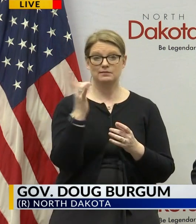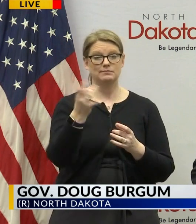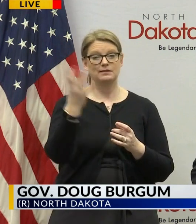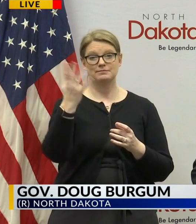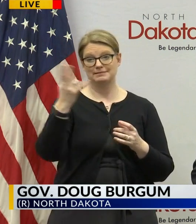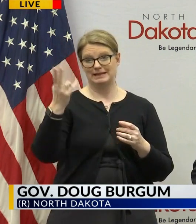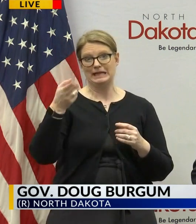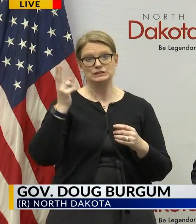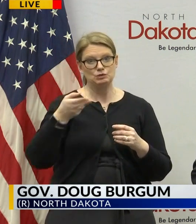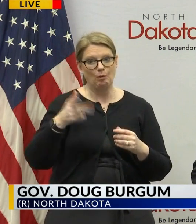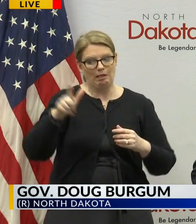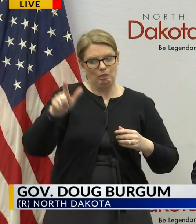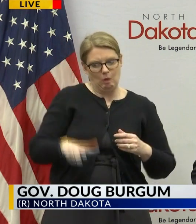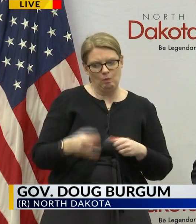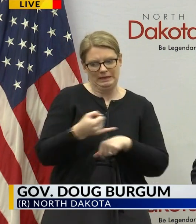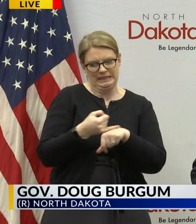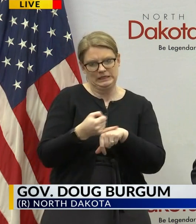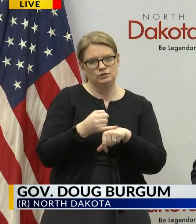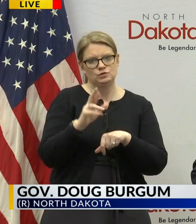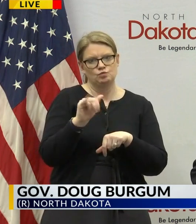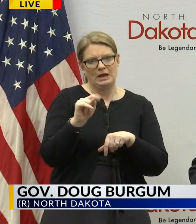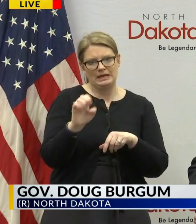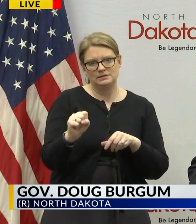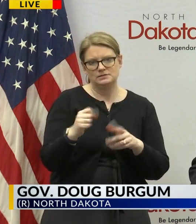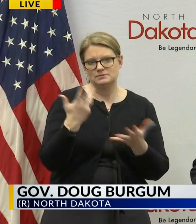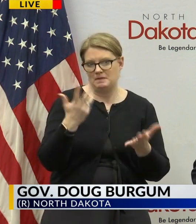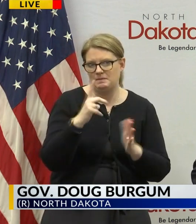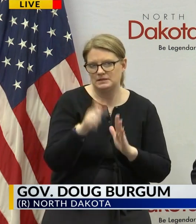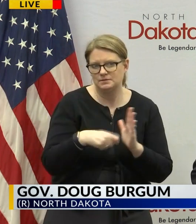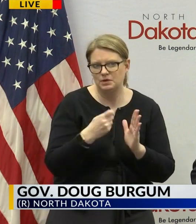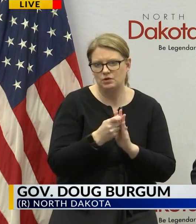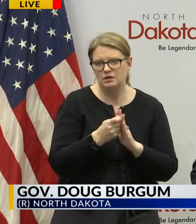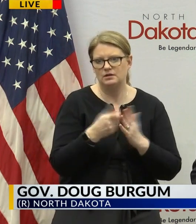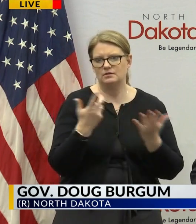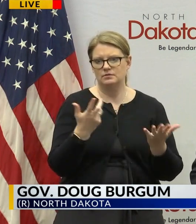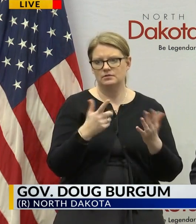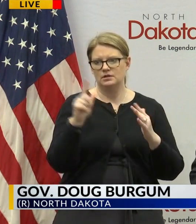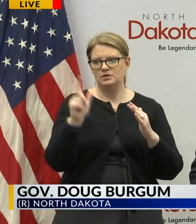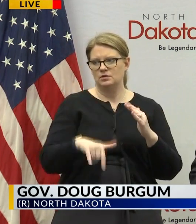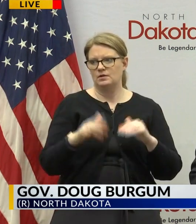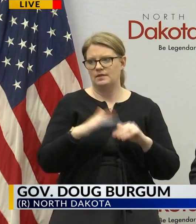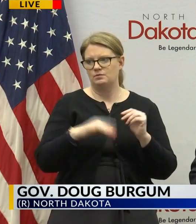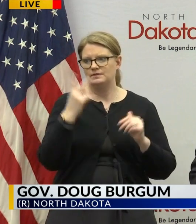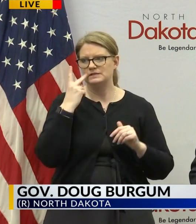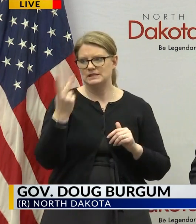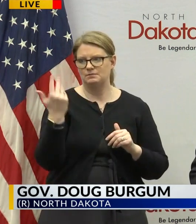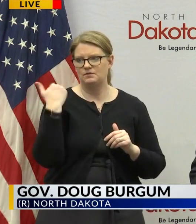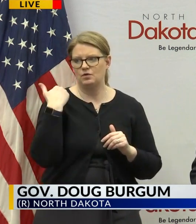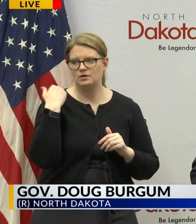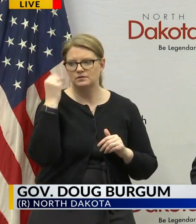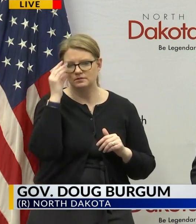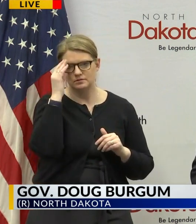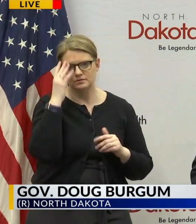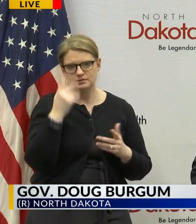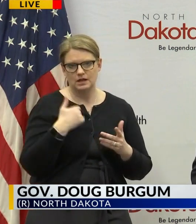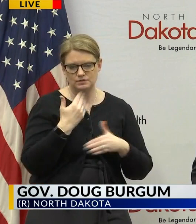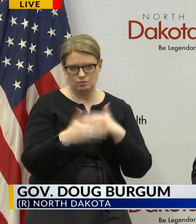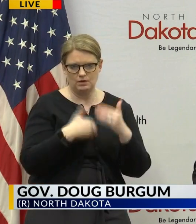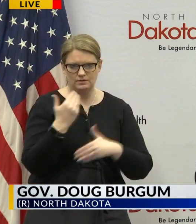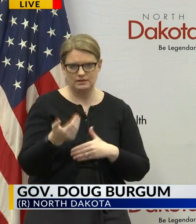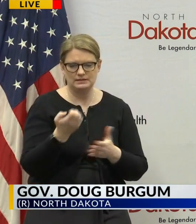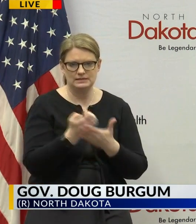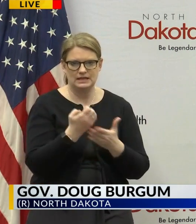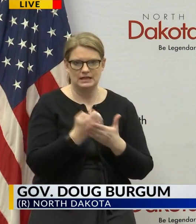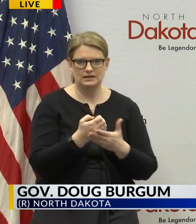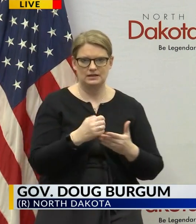interest rates and we may be in a period uh again uh where uh lower than we've ever seen as we try to work our way through this economic